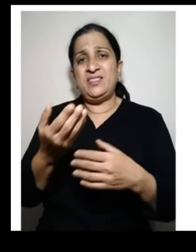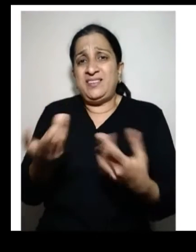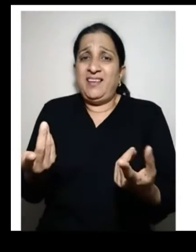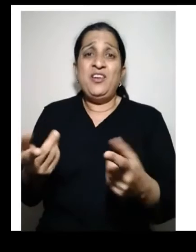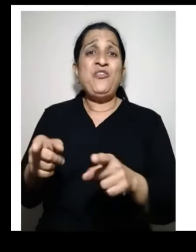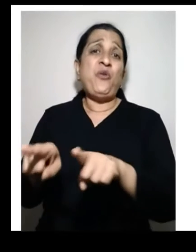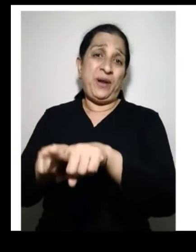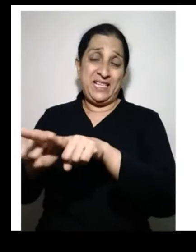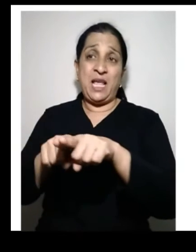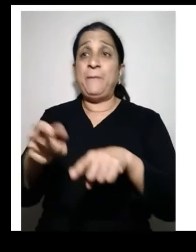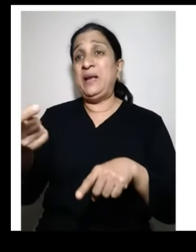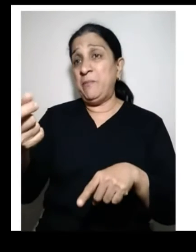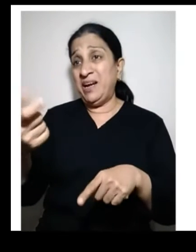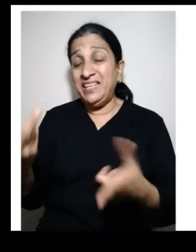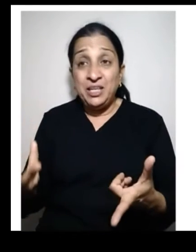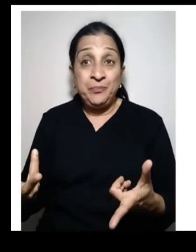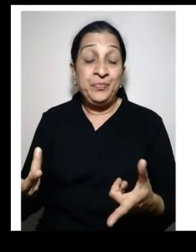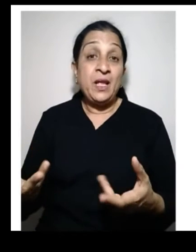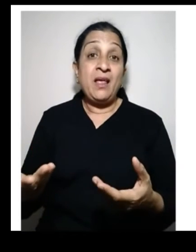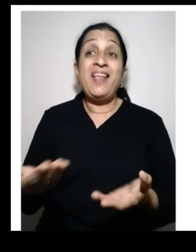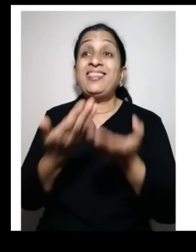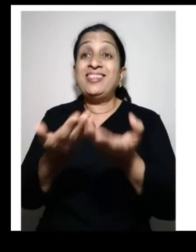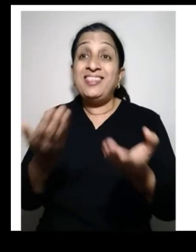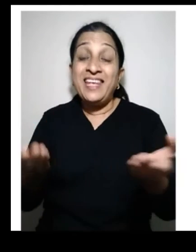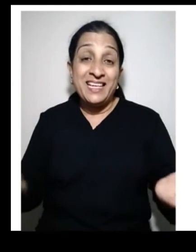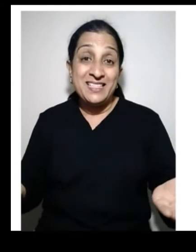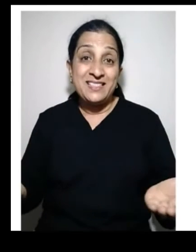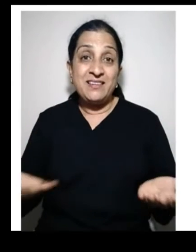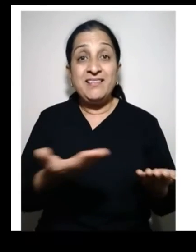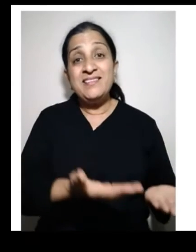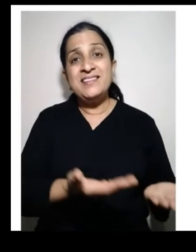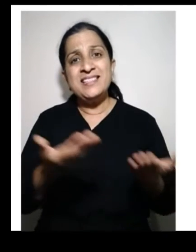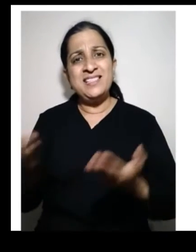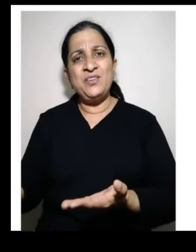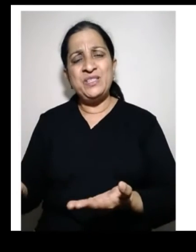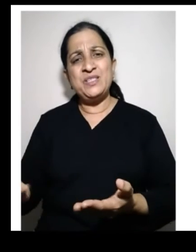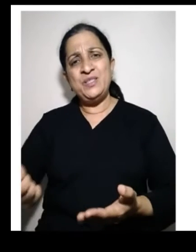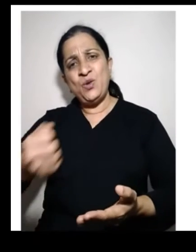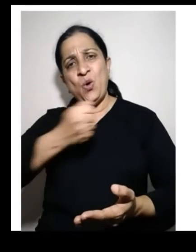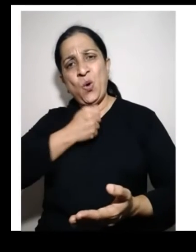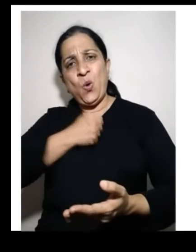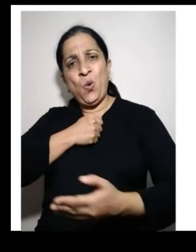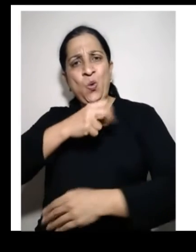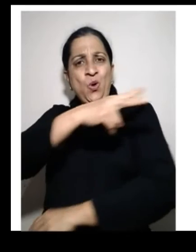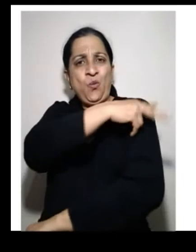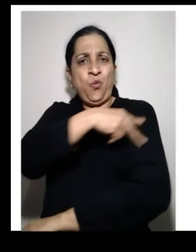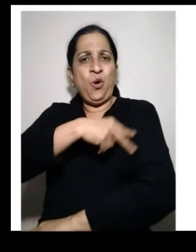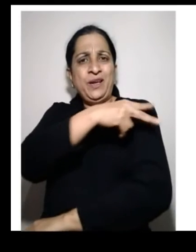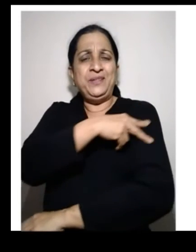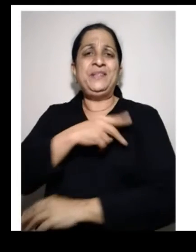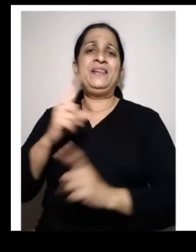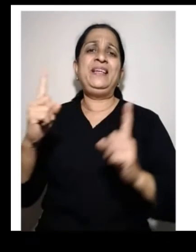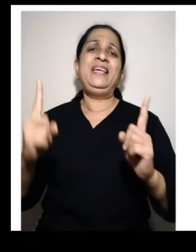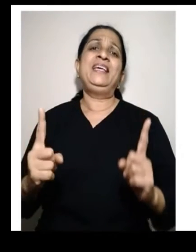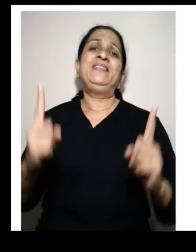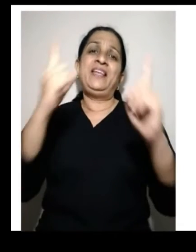resources like money, goods or services own